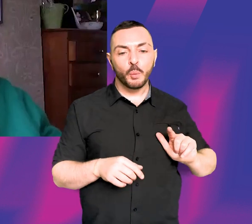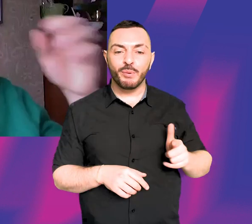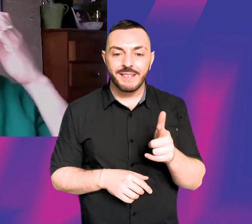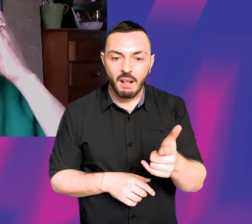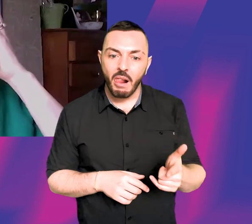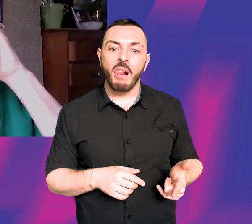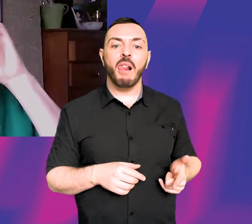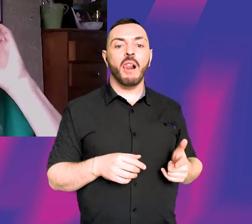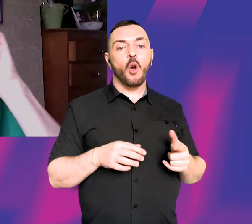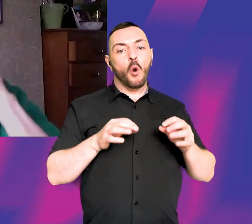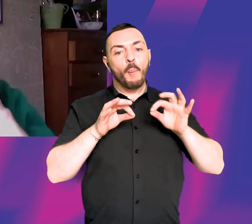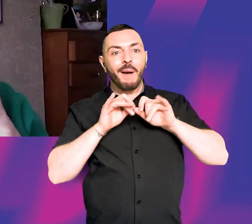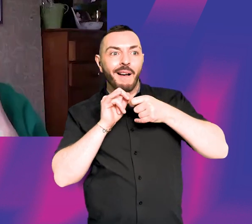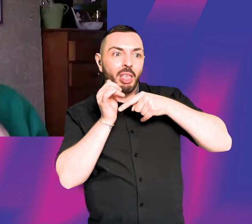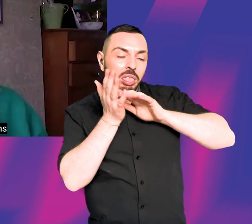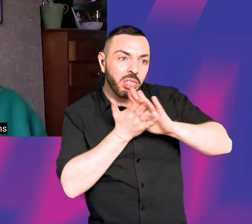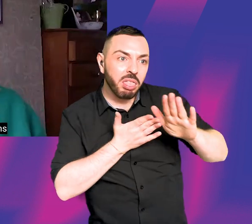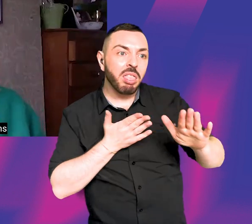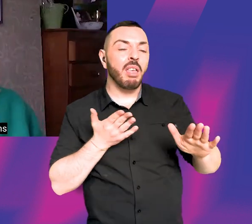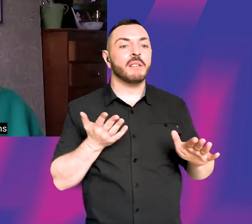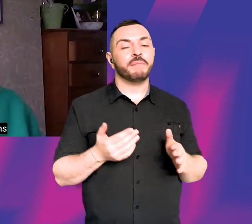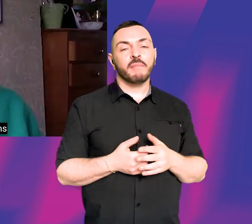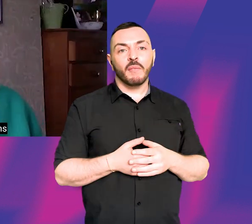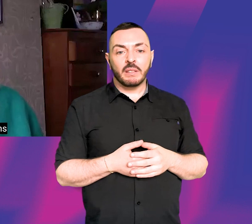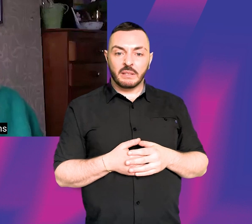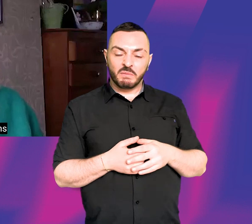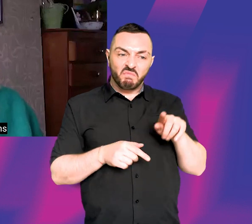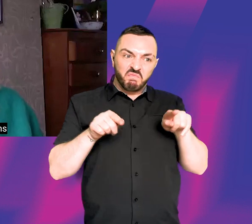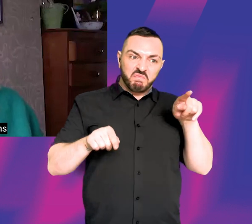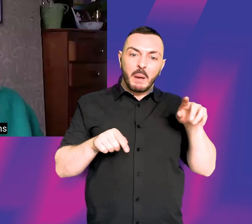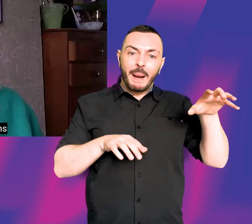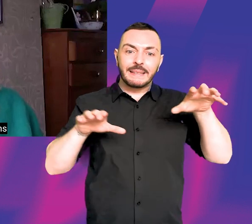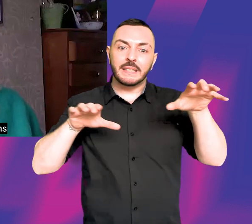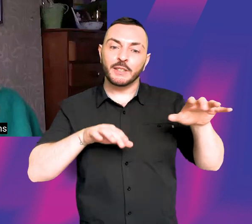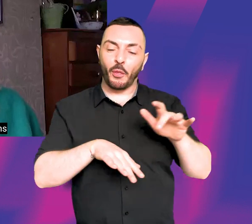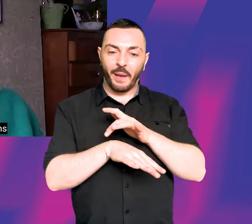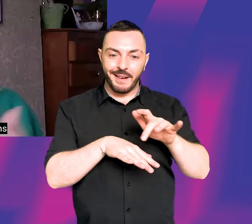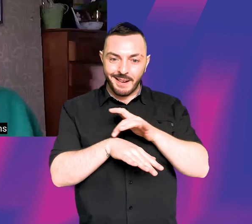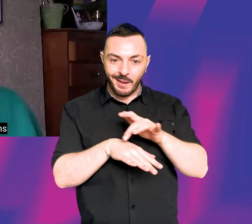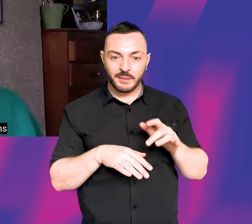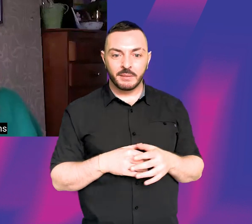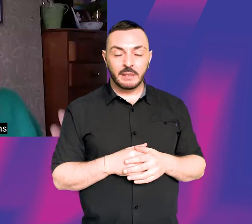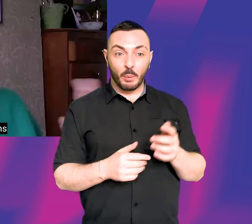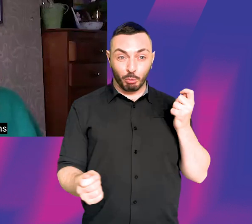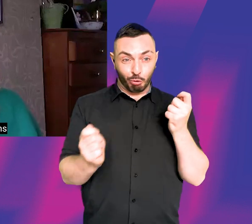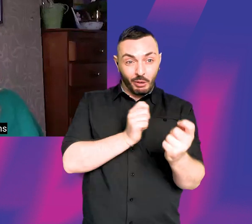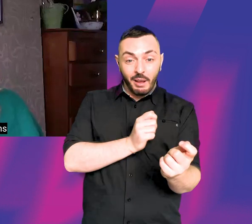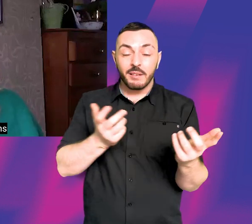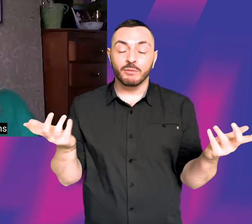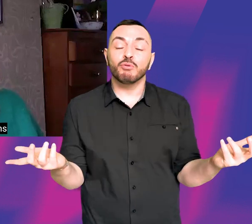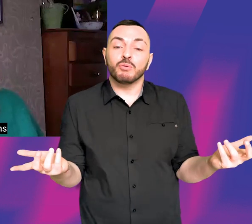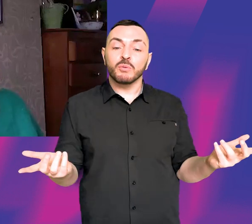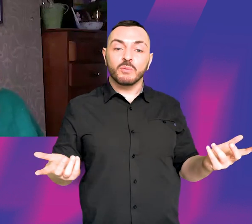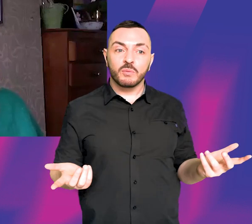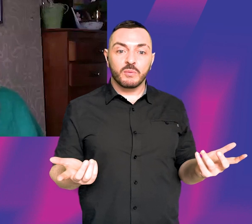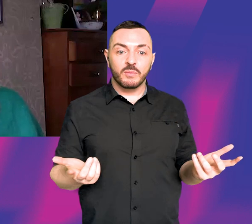to Bath, Newbury sometimes cause I'm from the West country. And that was a big, uh, that was a big change, uh, for me